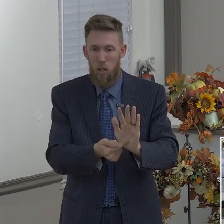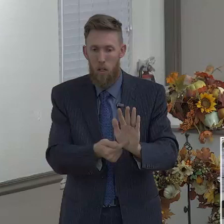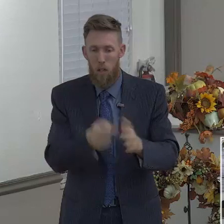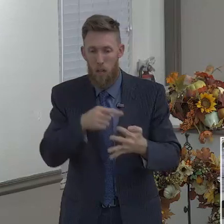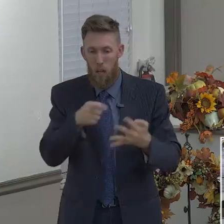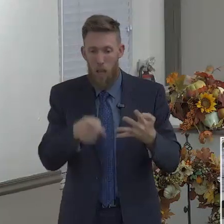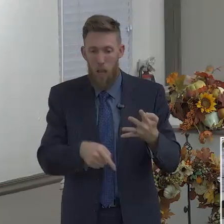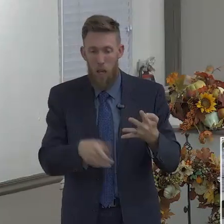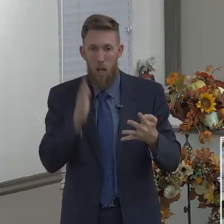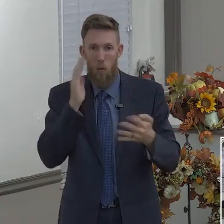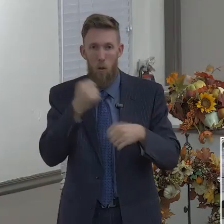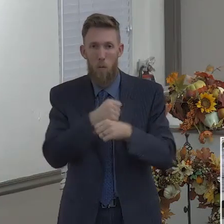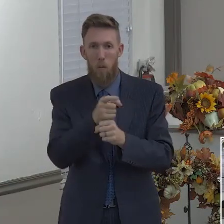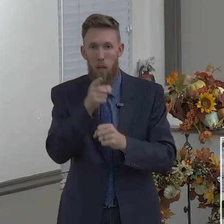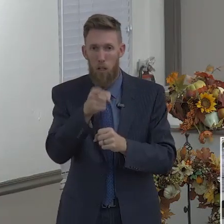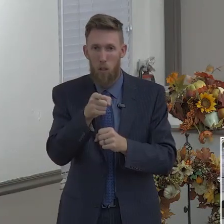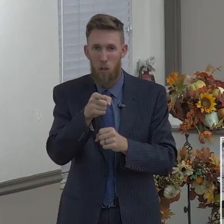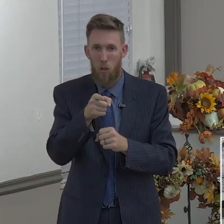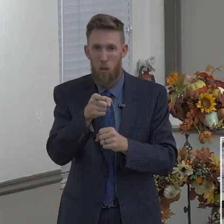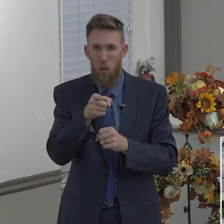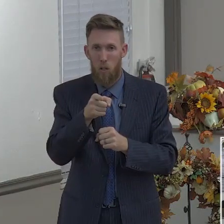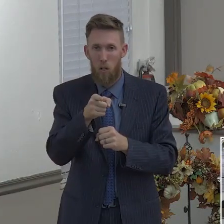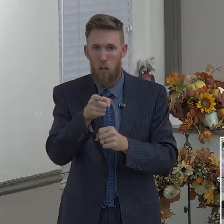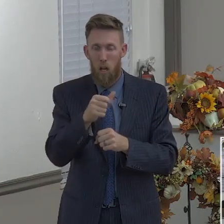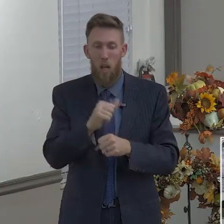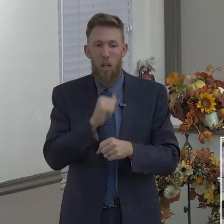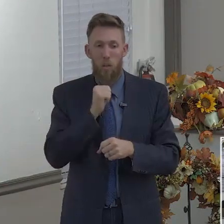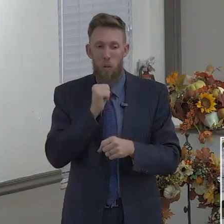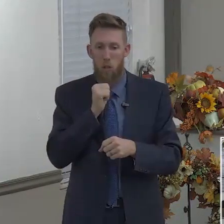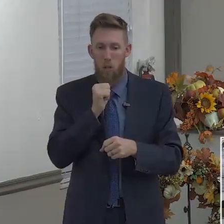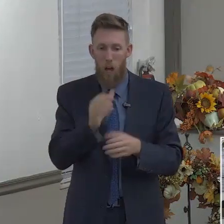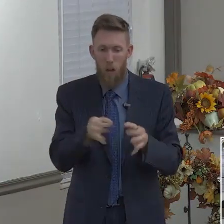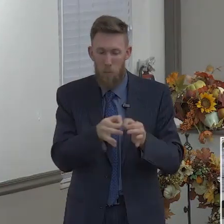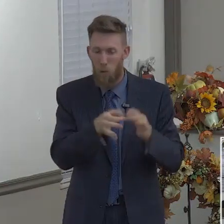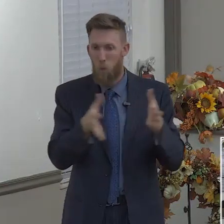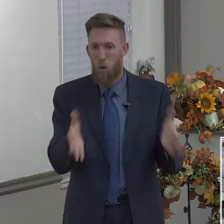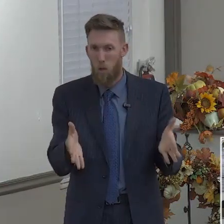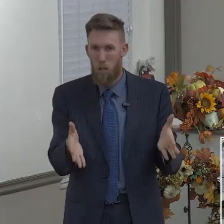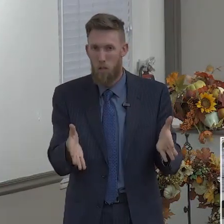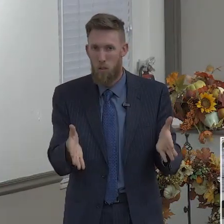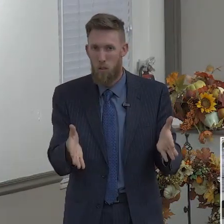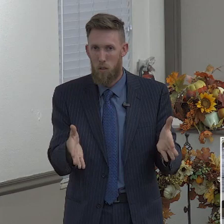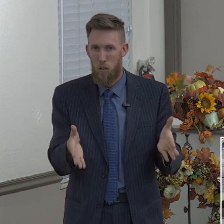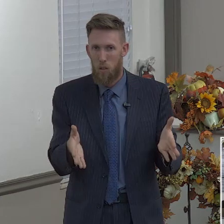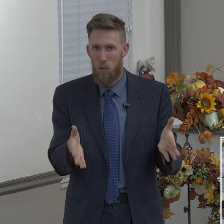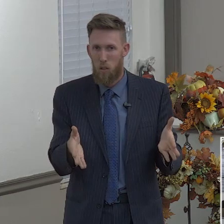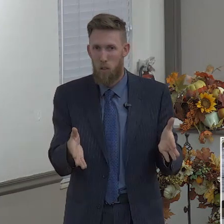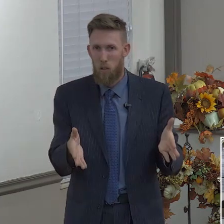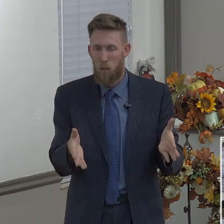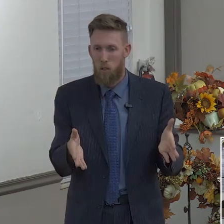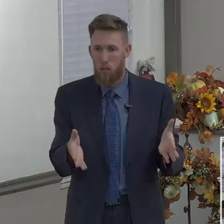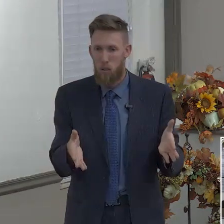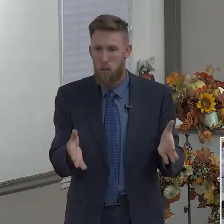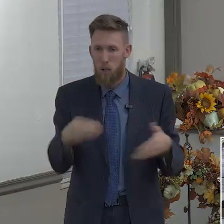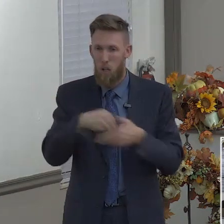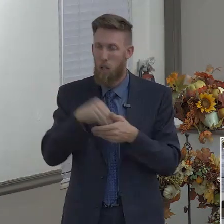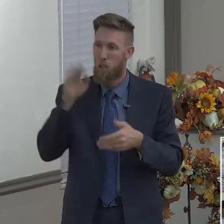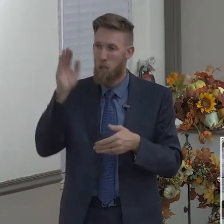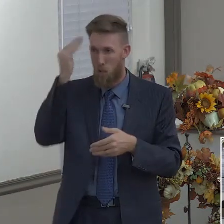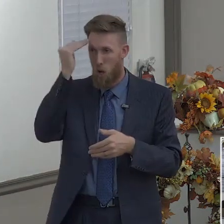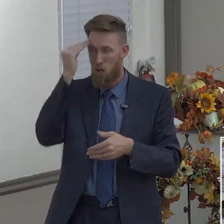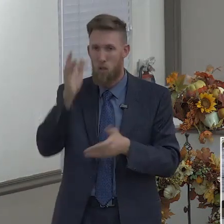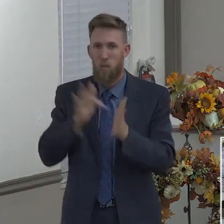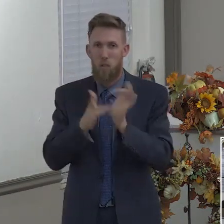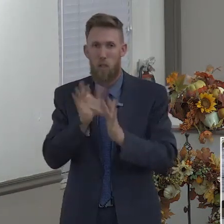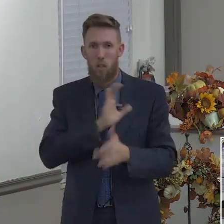that ye shall neither be barren nor unfruitful in the knowledge of our Lord Jesus Christ. That's a great promise. I don't know about you, but I